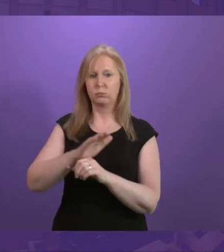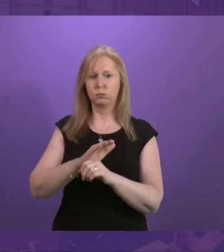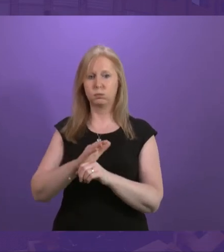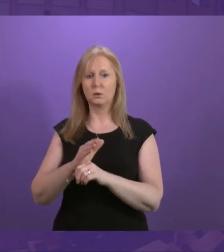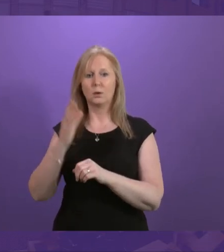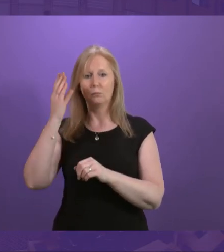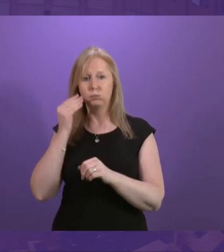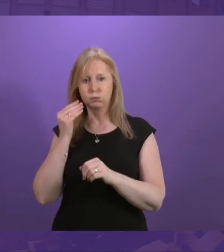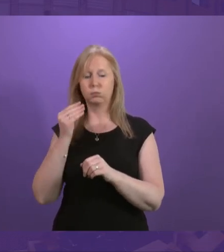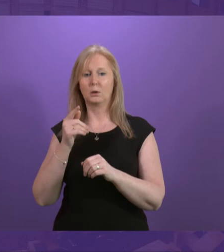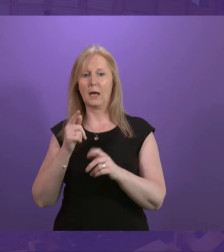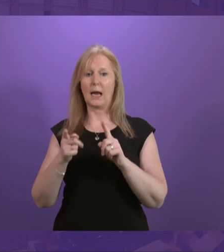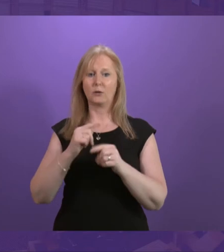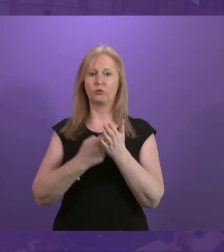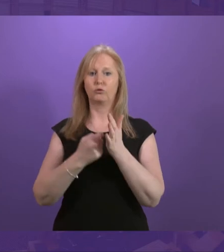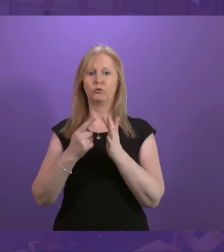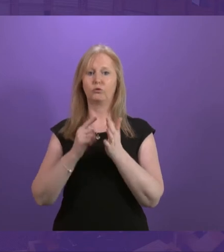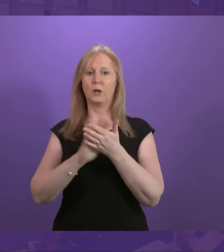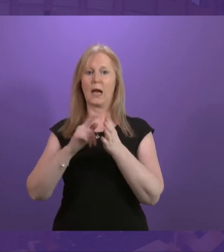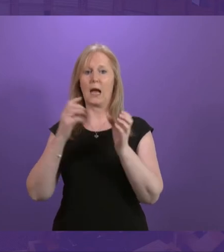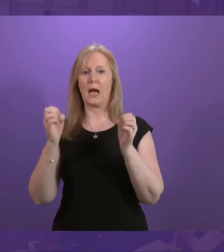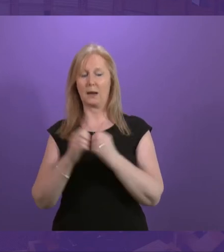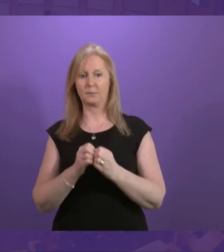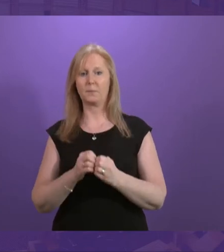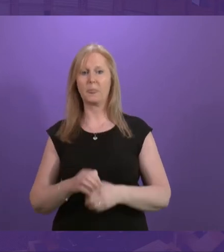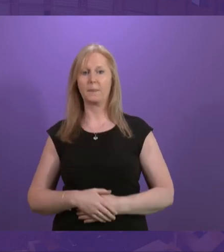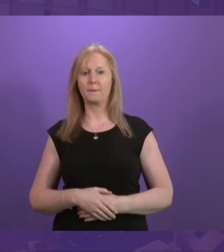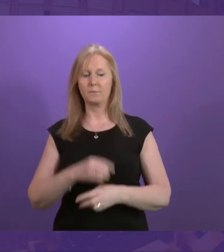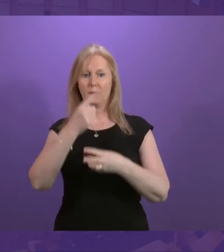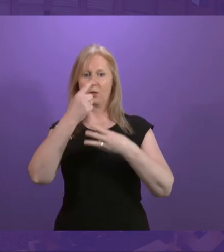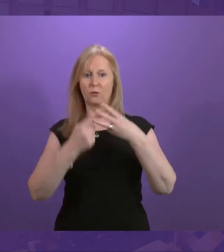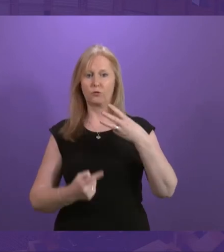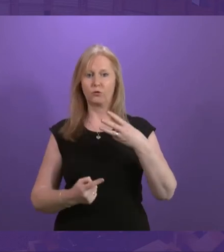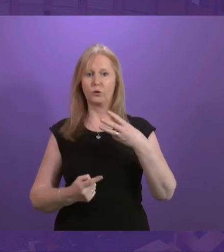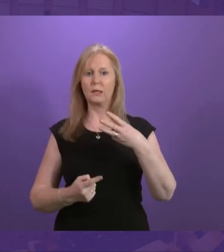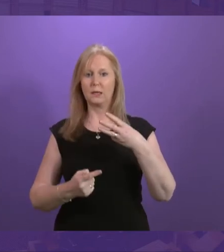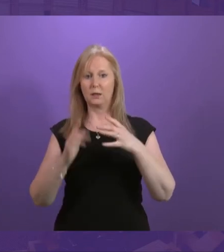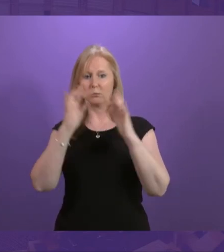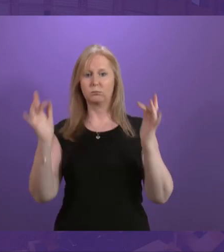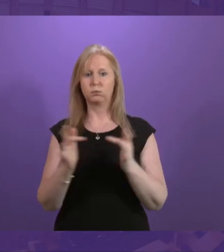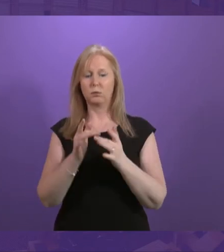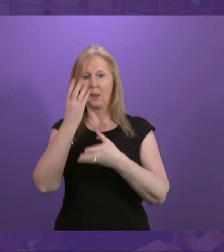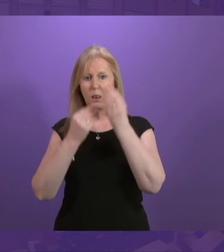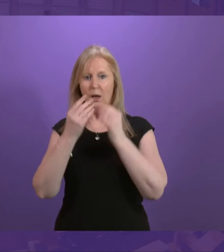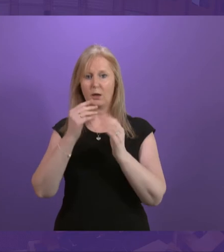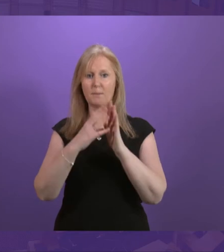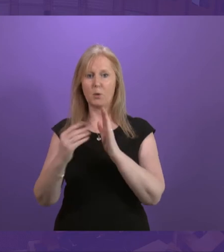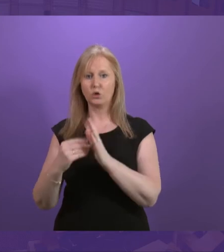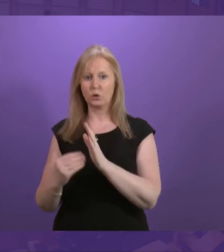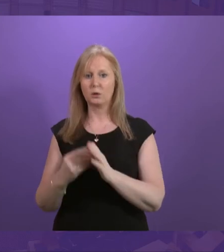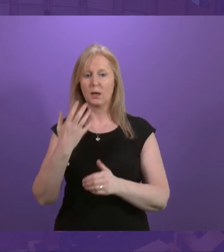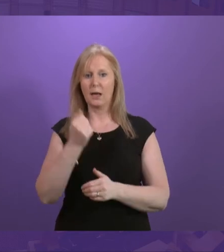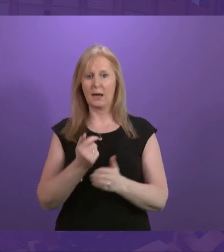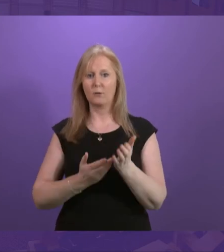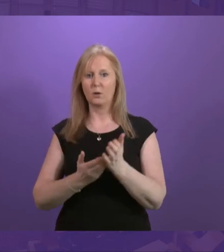and rehabilitation. Additionally, three e-learning modules focusing on the awareness of communication strategies